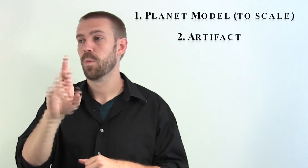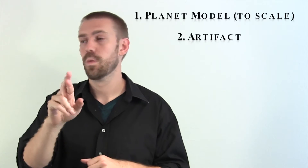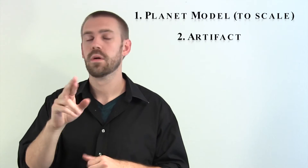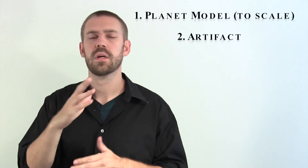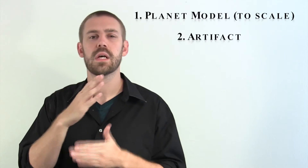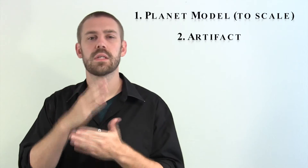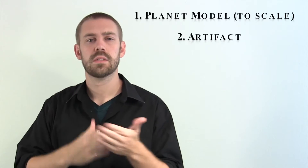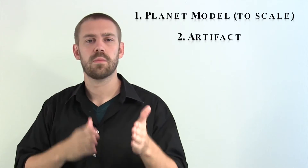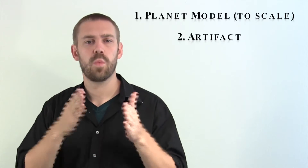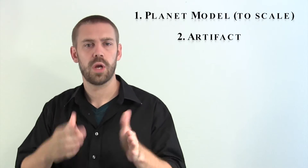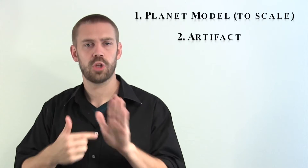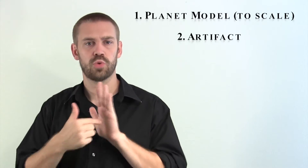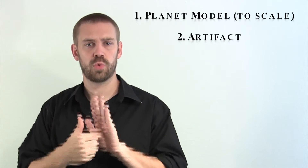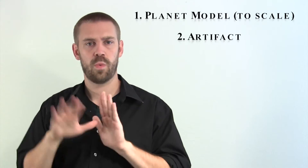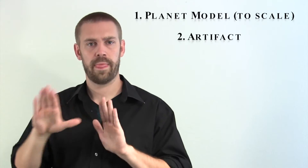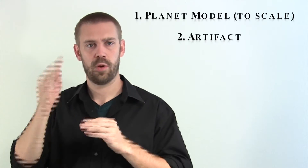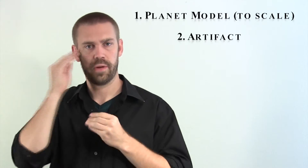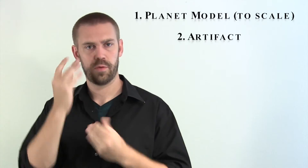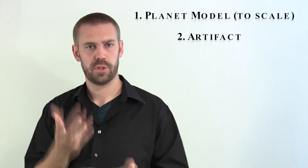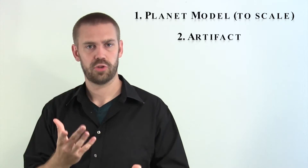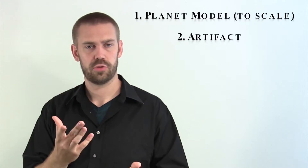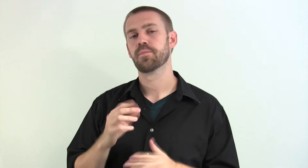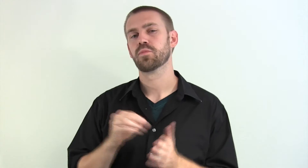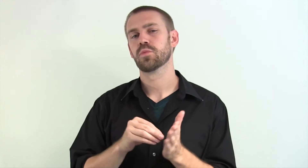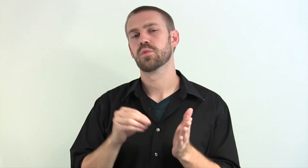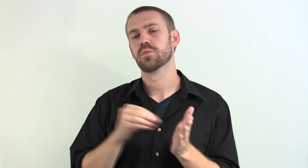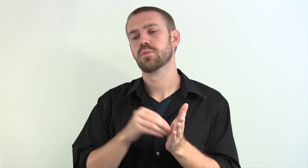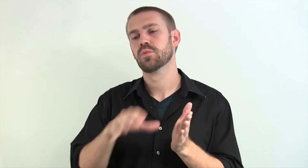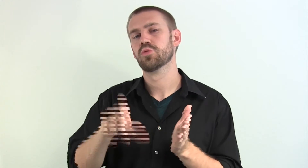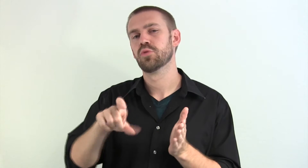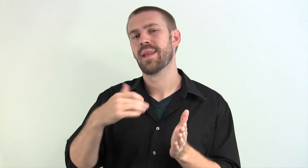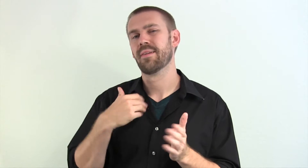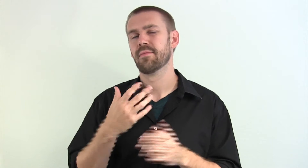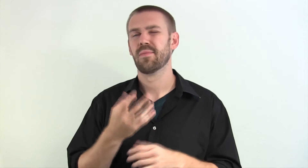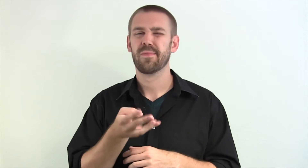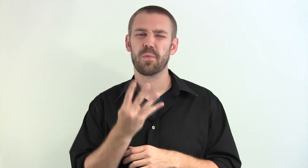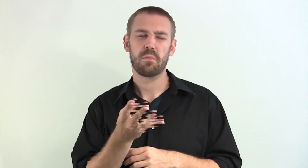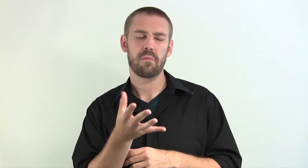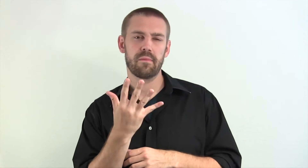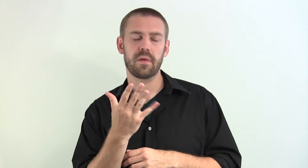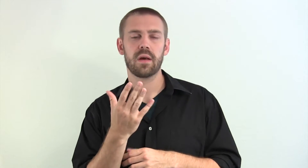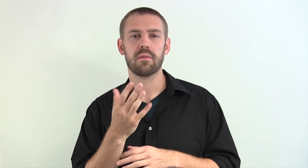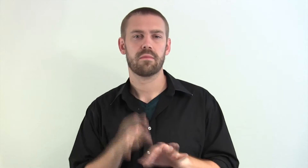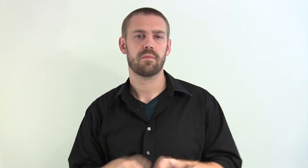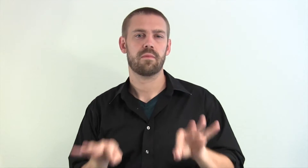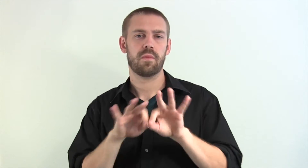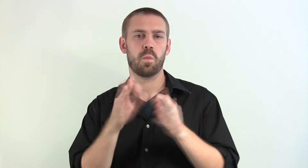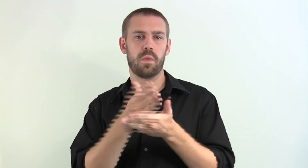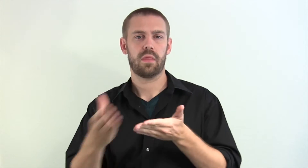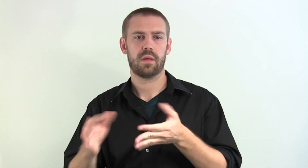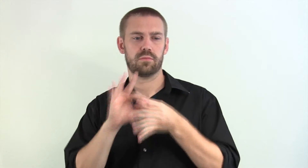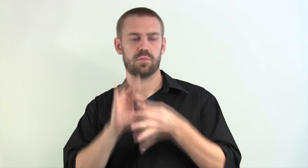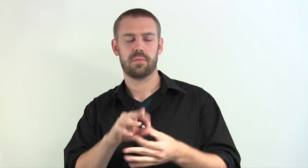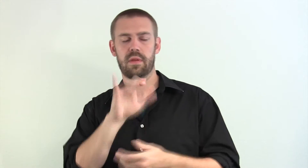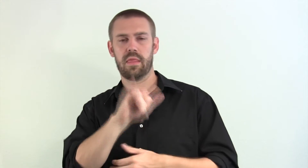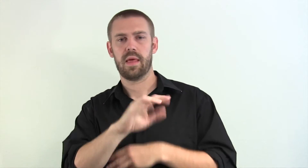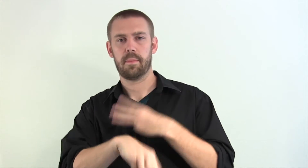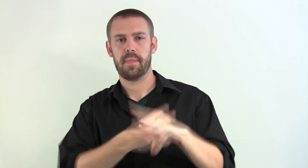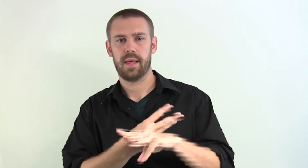Really, it just needs to be some way for them to show their information. And in this, students should have four or five important things related to that